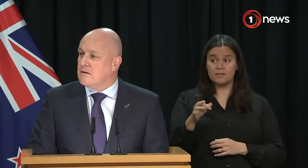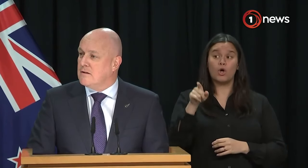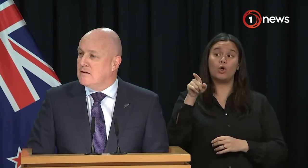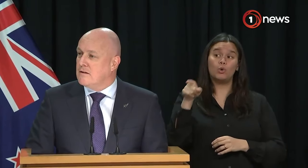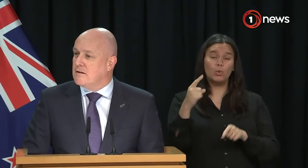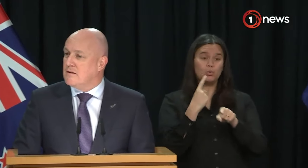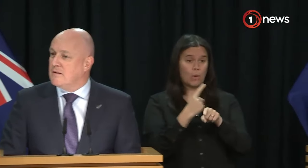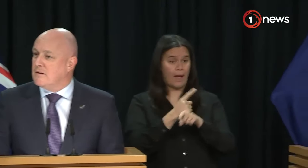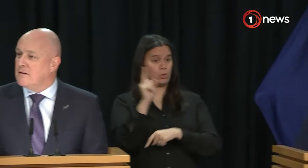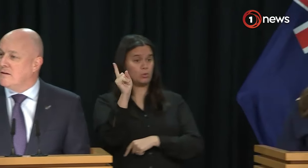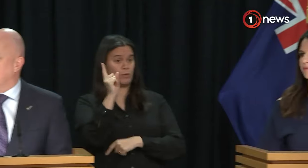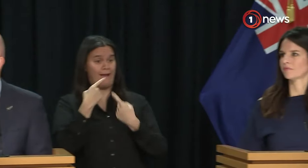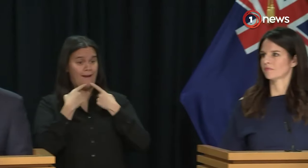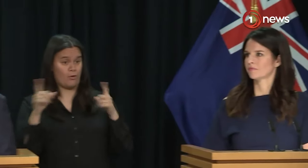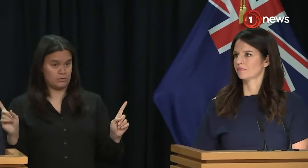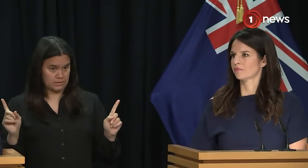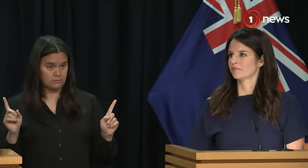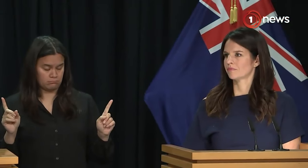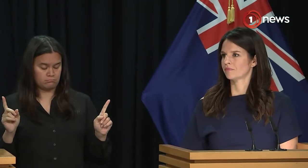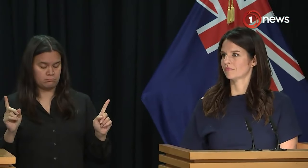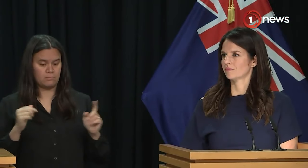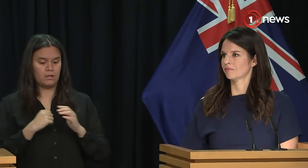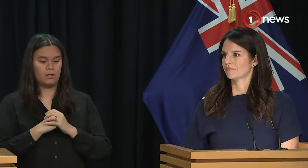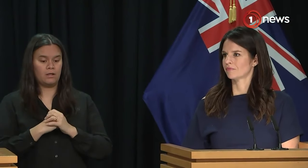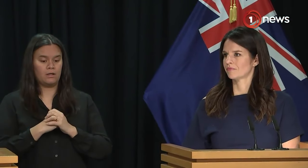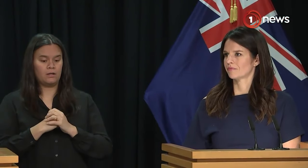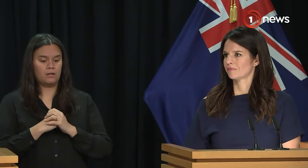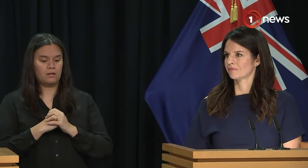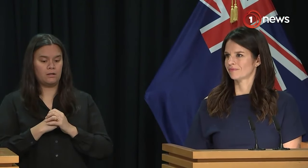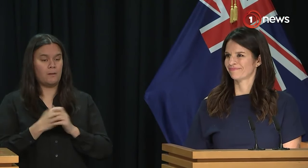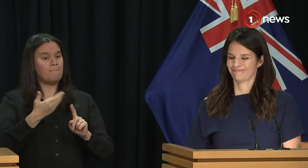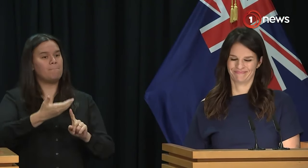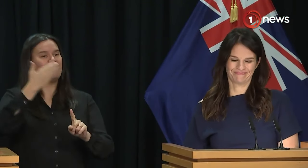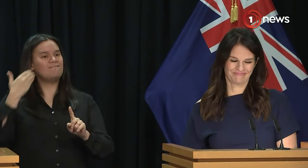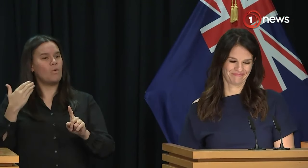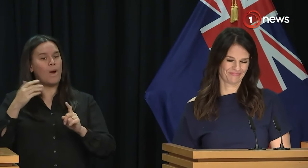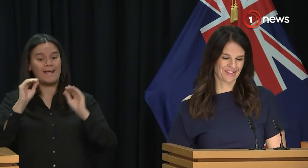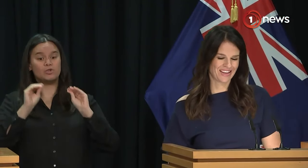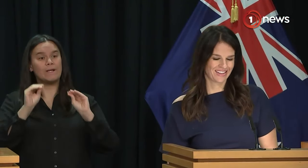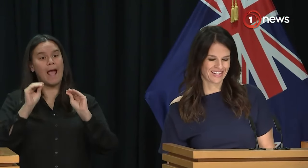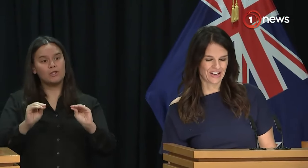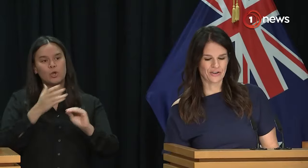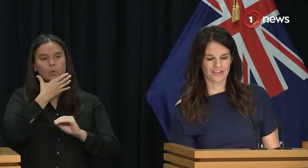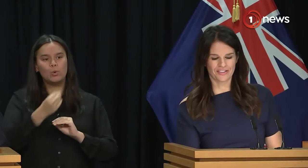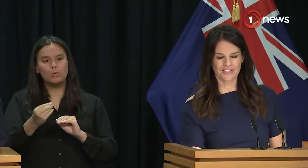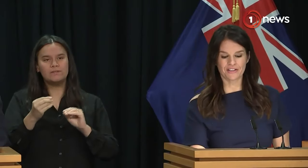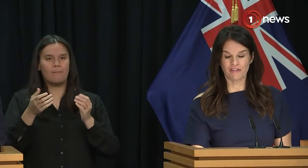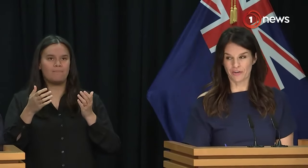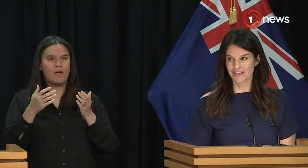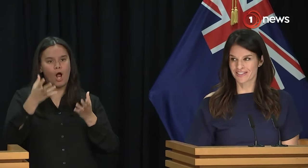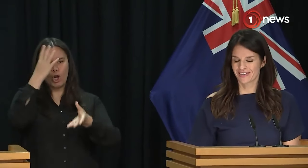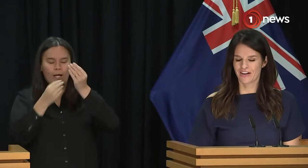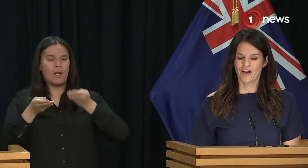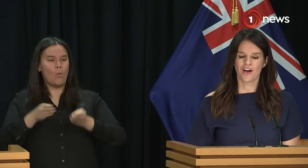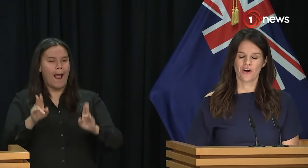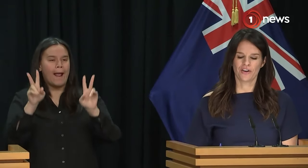and you've called it fundamental, is this the beginning of the end of the so-called inquiry method of education? Look, this is